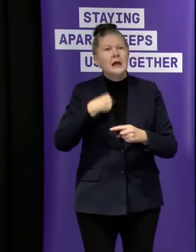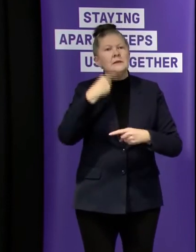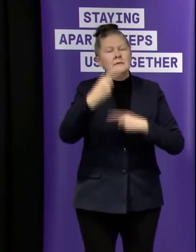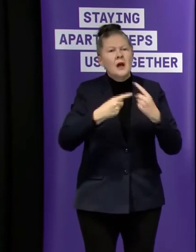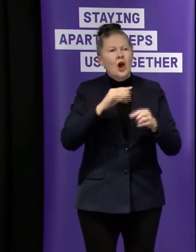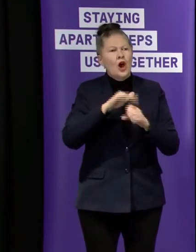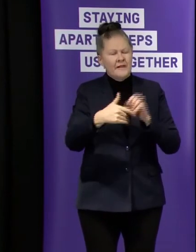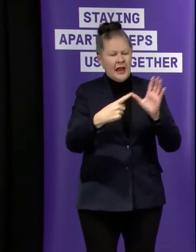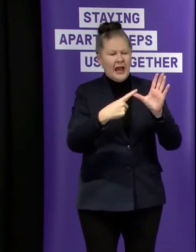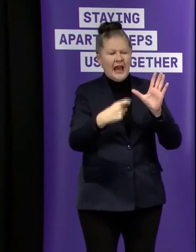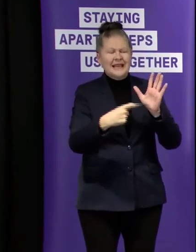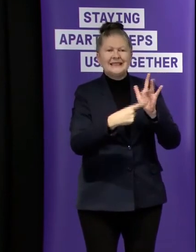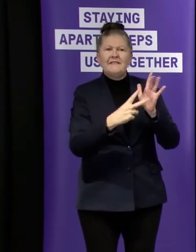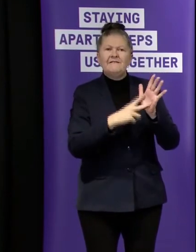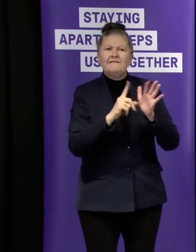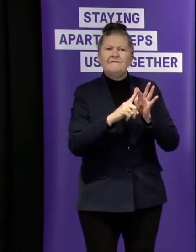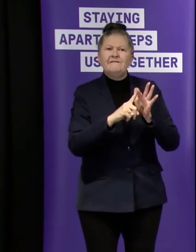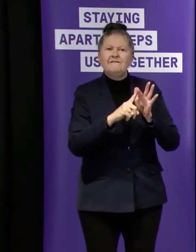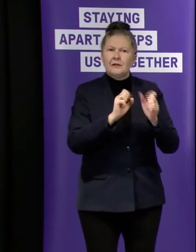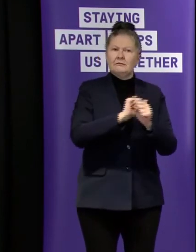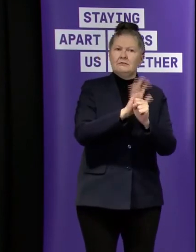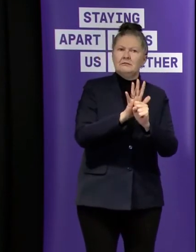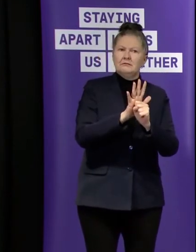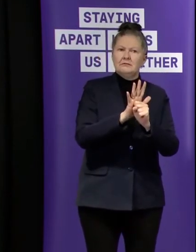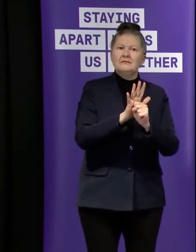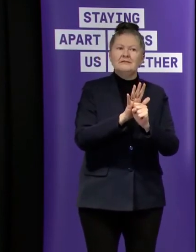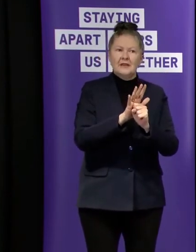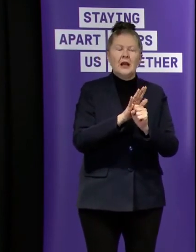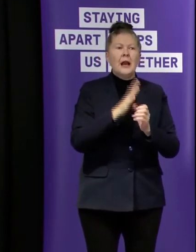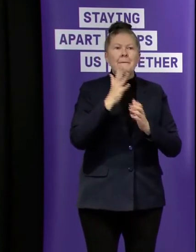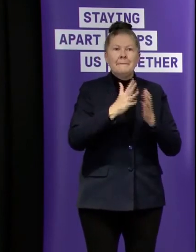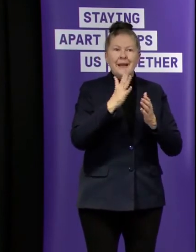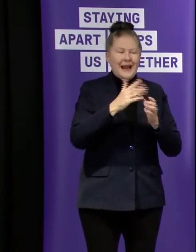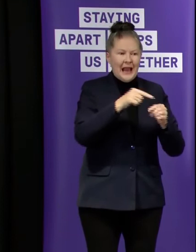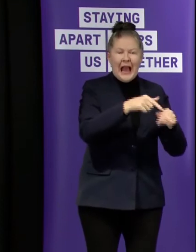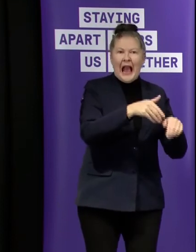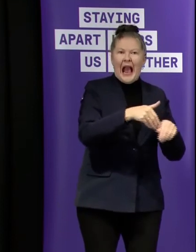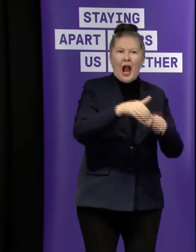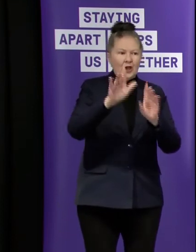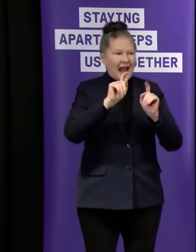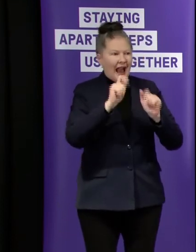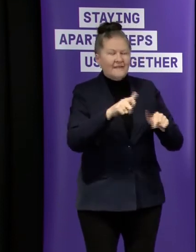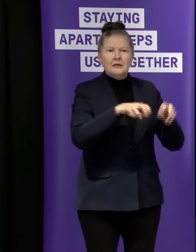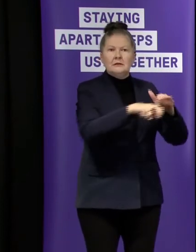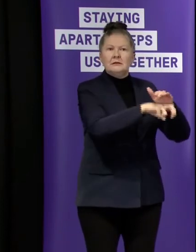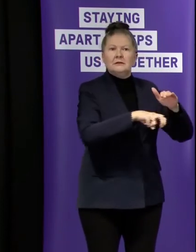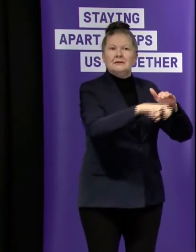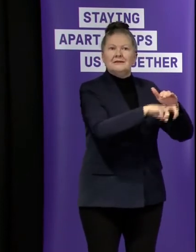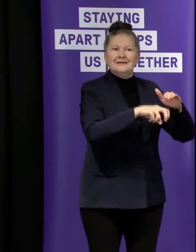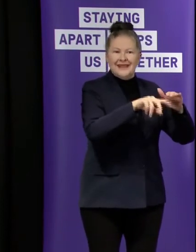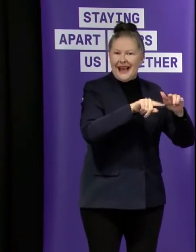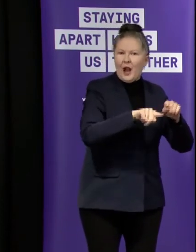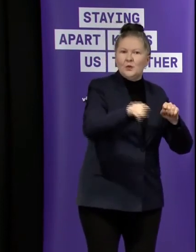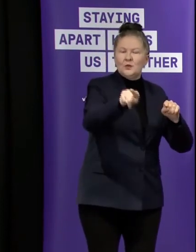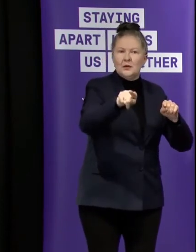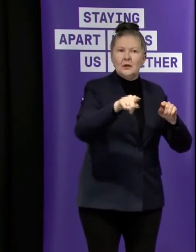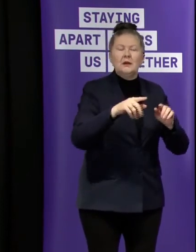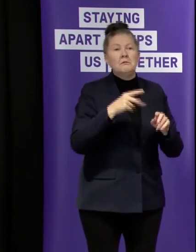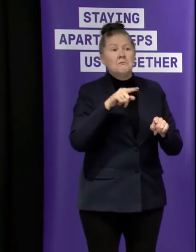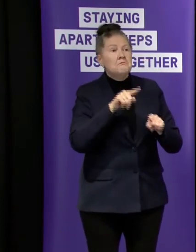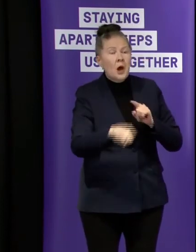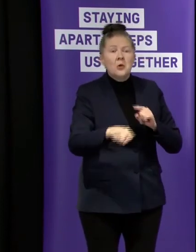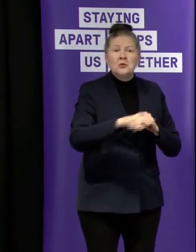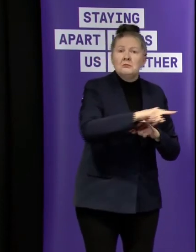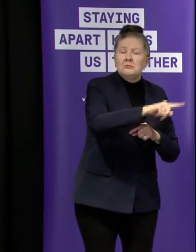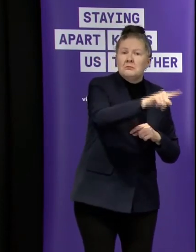how an active case is cleared and it's a process what we call um release from isolation um so for a lot of people it um it involves a for most